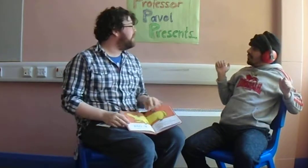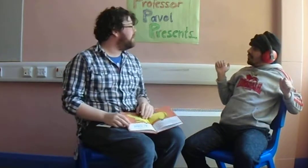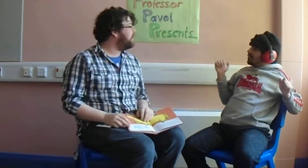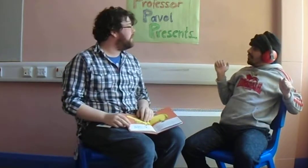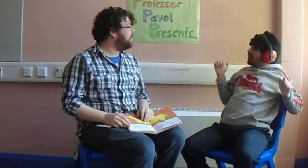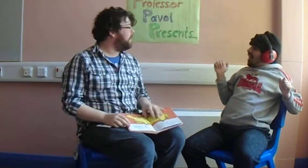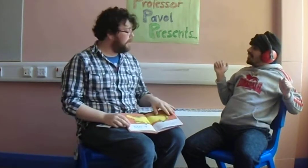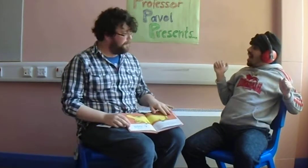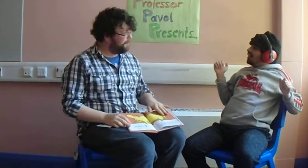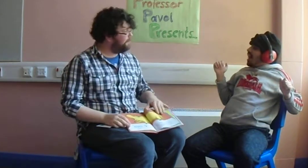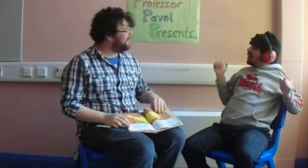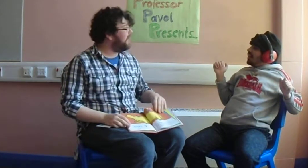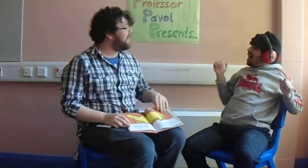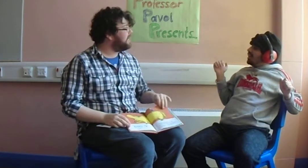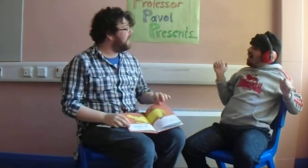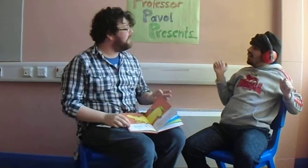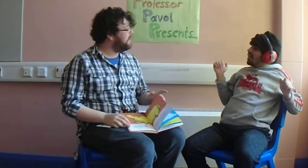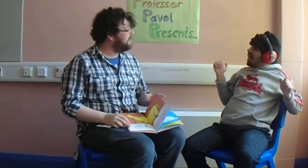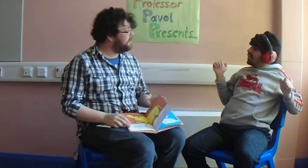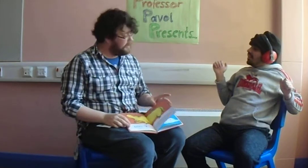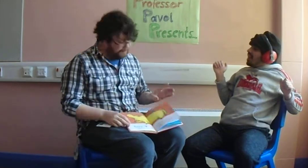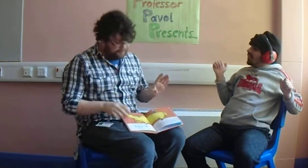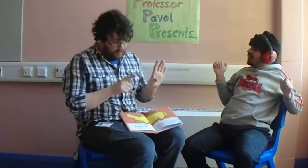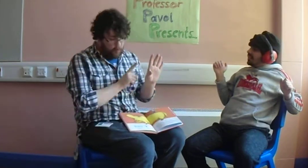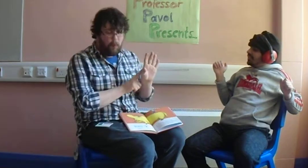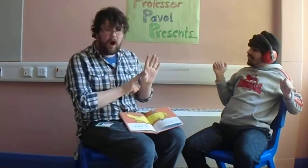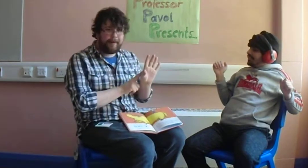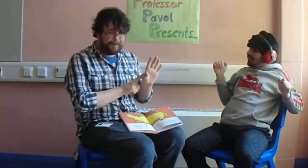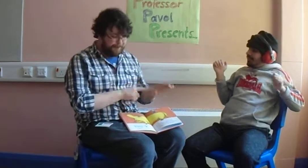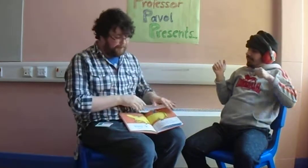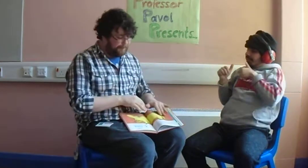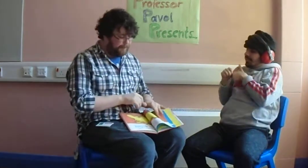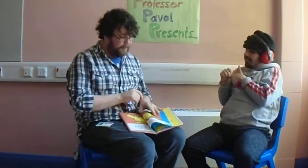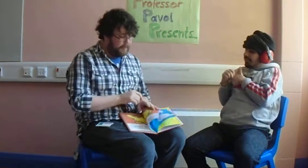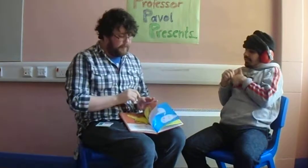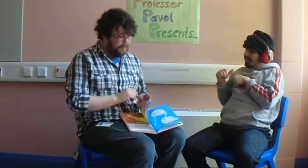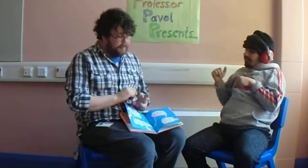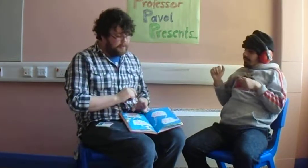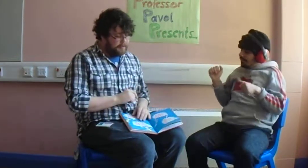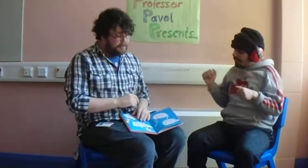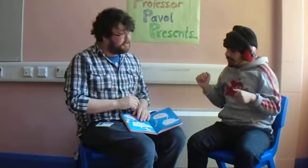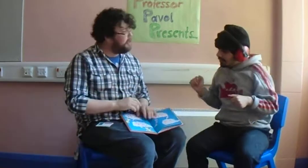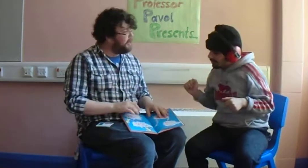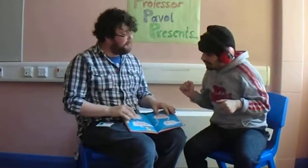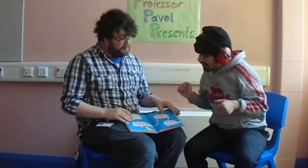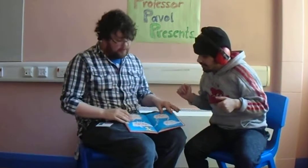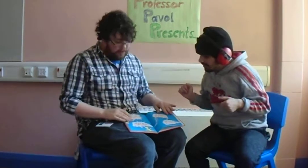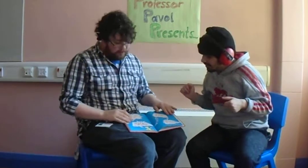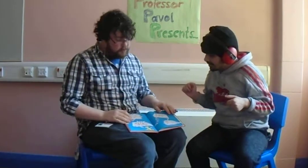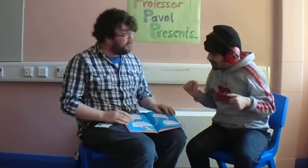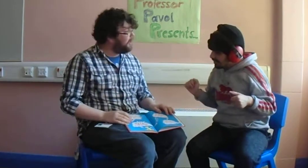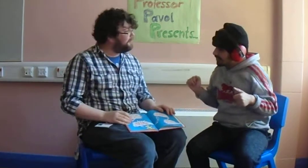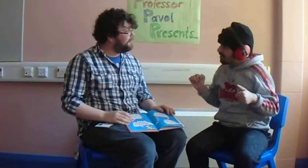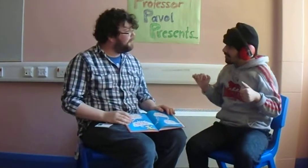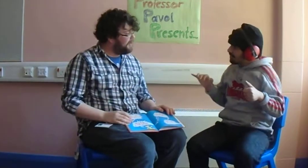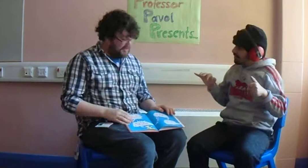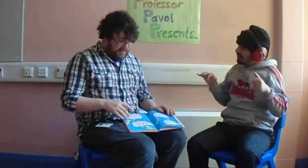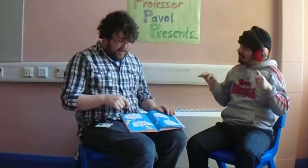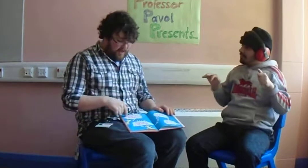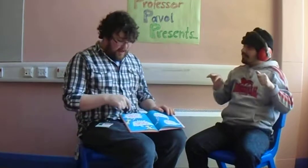Yeah, yeah, yeah. A, yeah, yeah, Y. Just two left. One left. A,